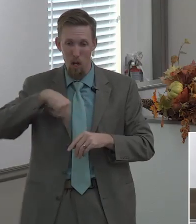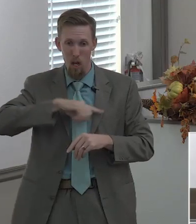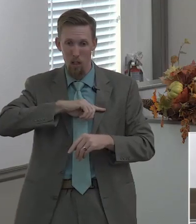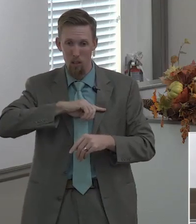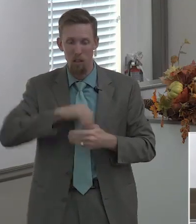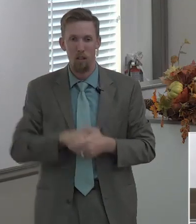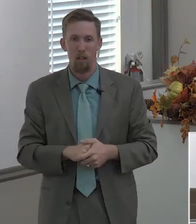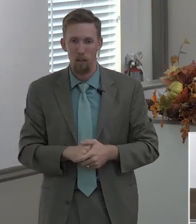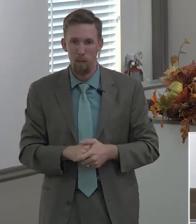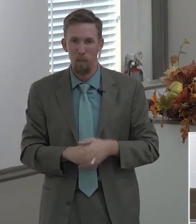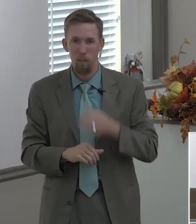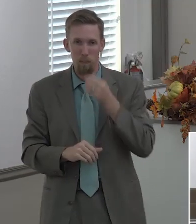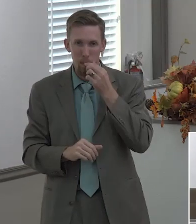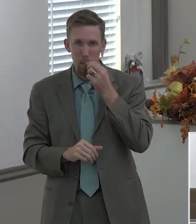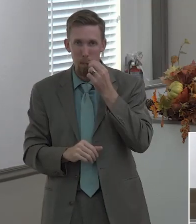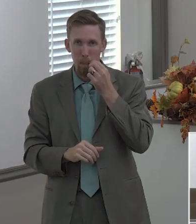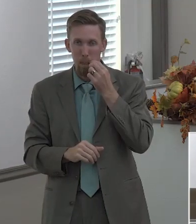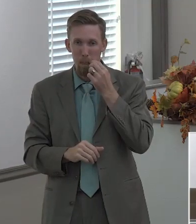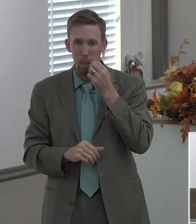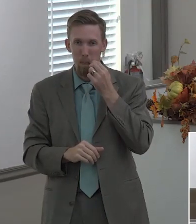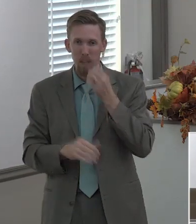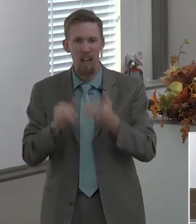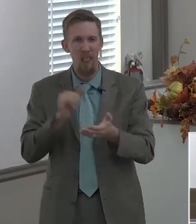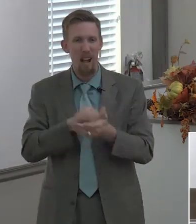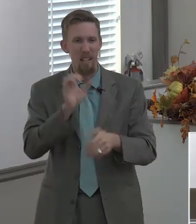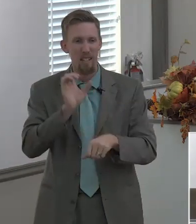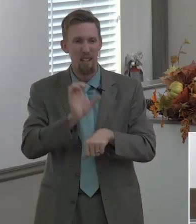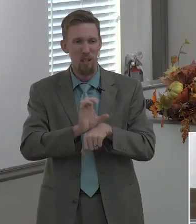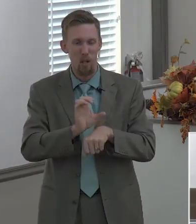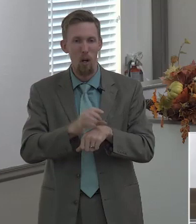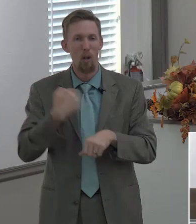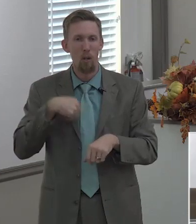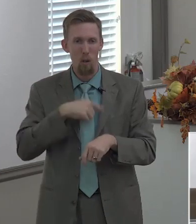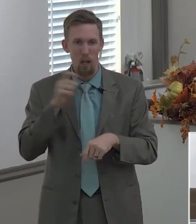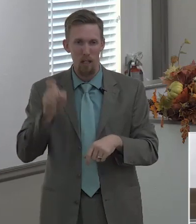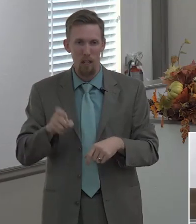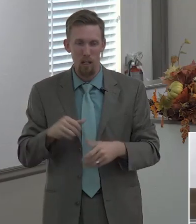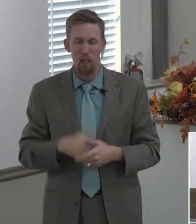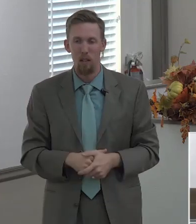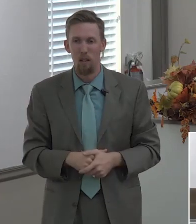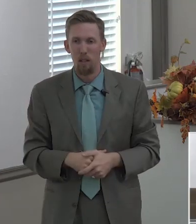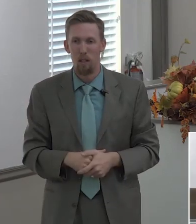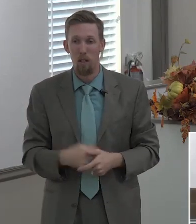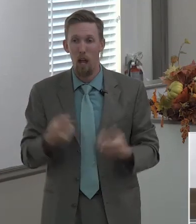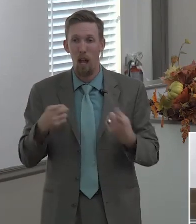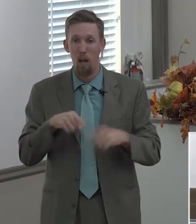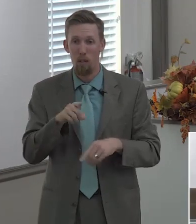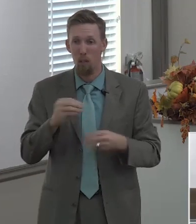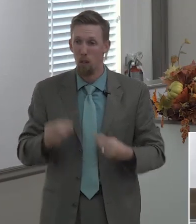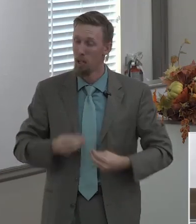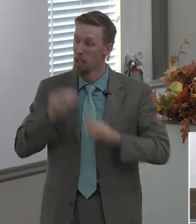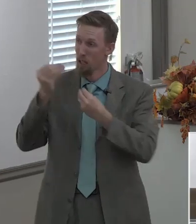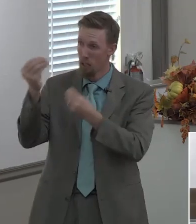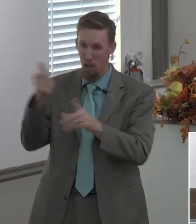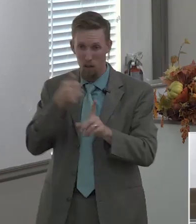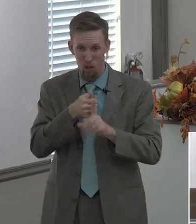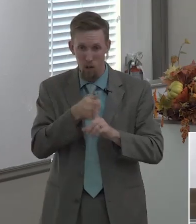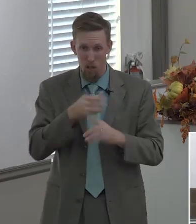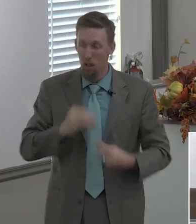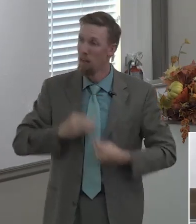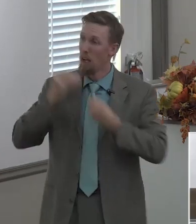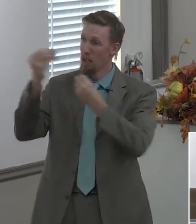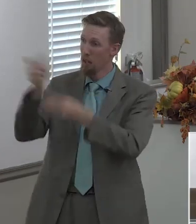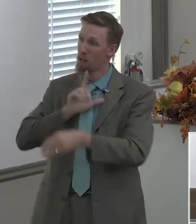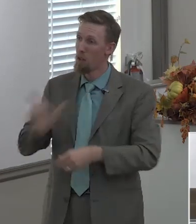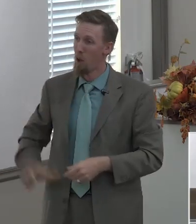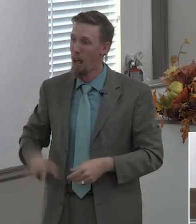under this is the kind of church we need this is the kind of church we need because listen when you give yourself to the lord and